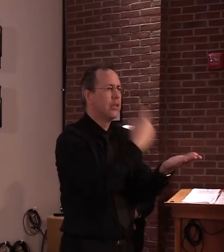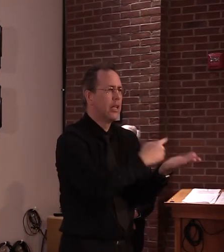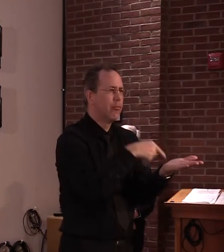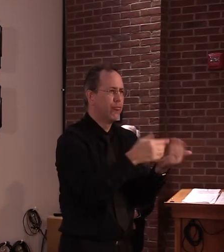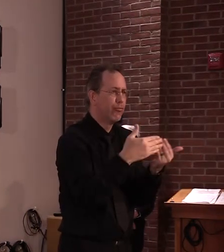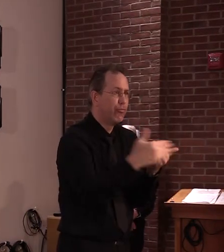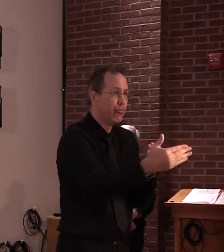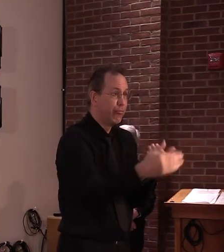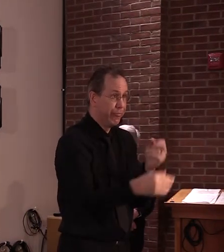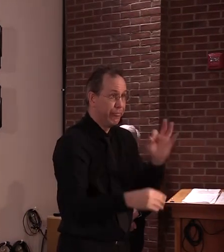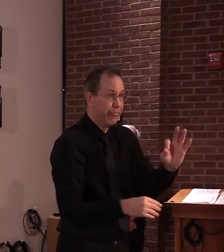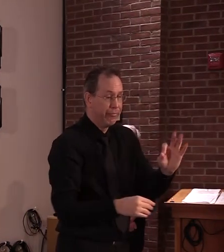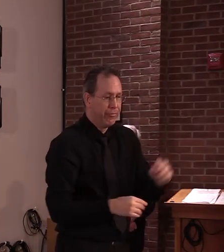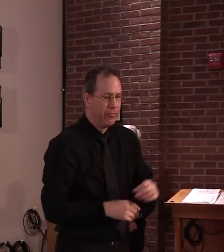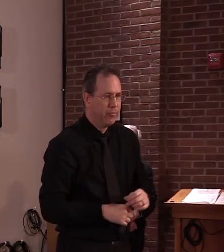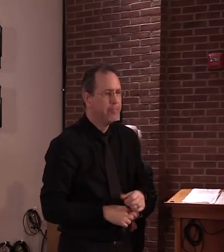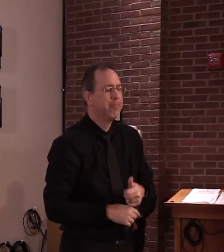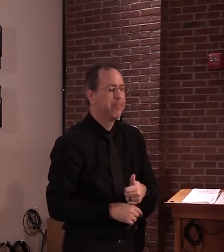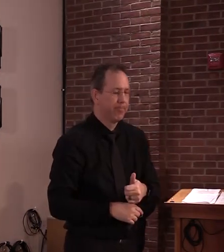Patricia Bennington-Banner.